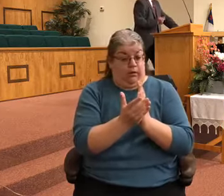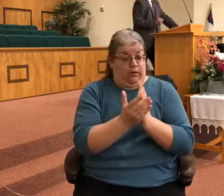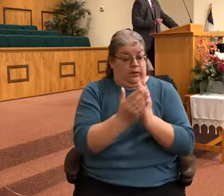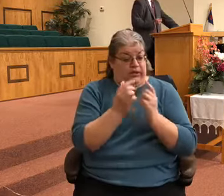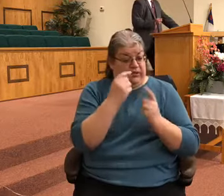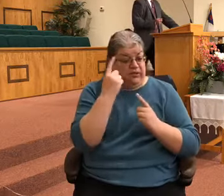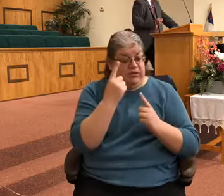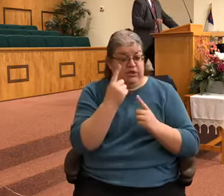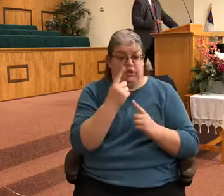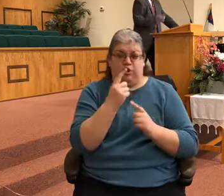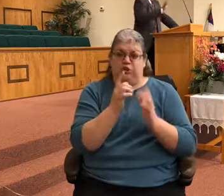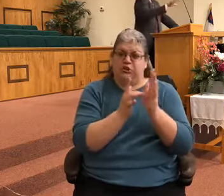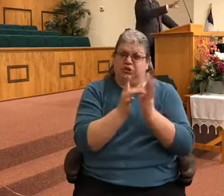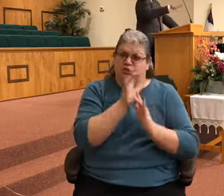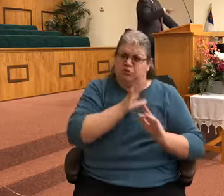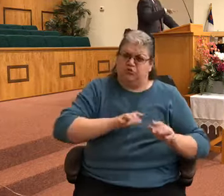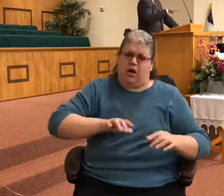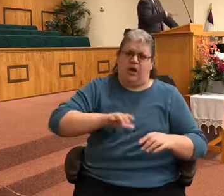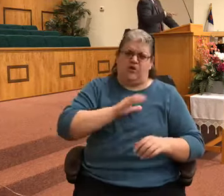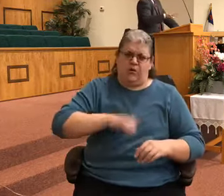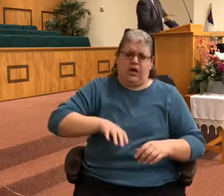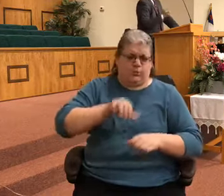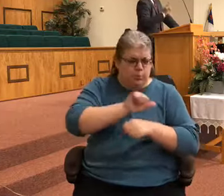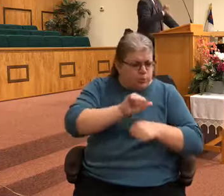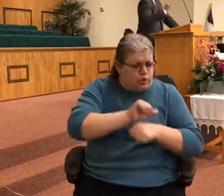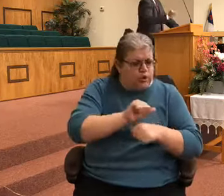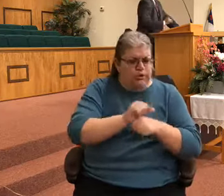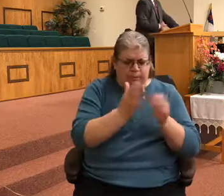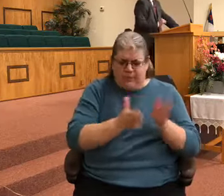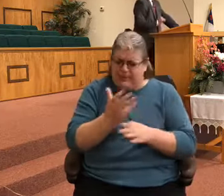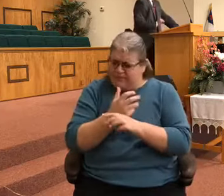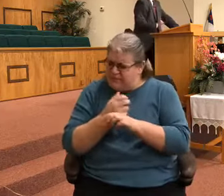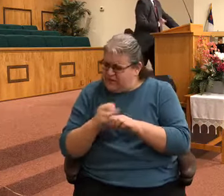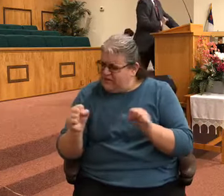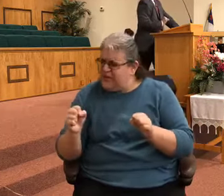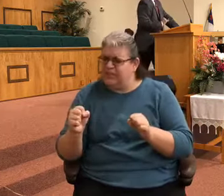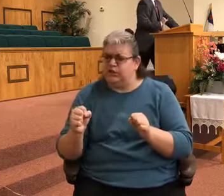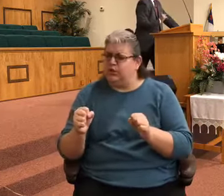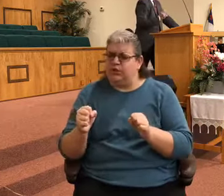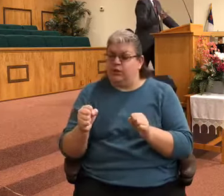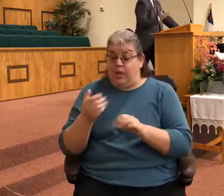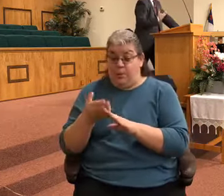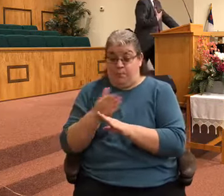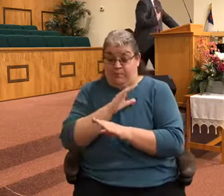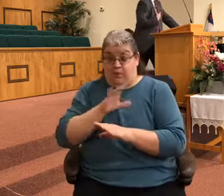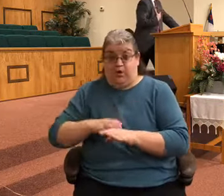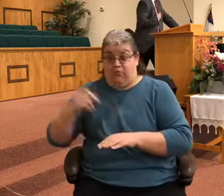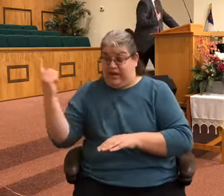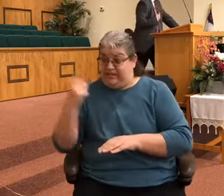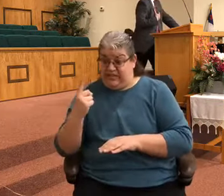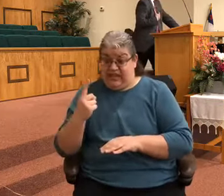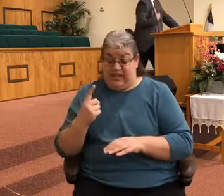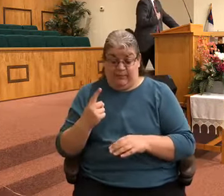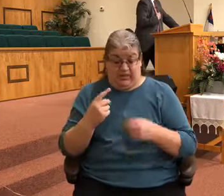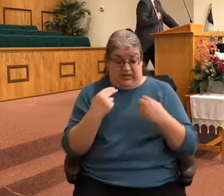God, and the condition of humanity before Christ came to this earth, we were in dire straits as human beings,